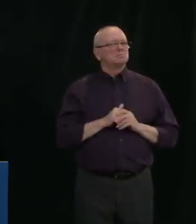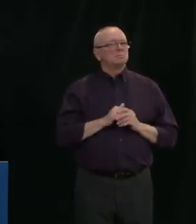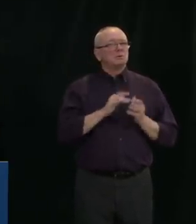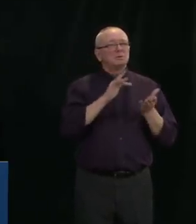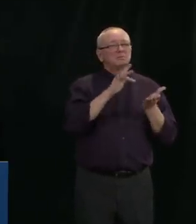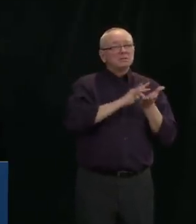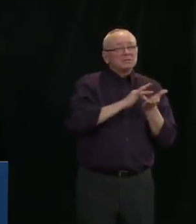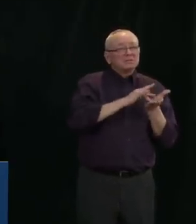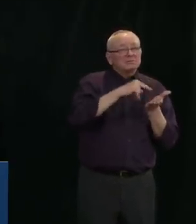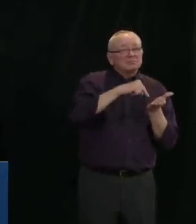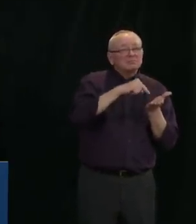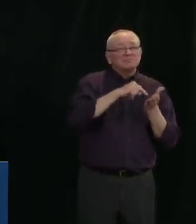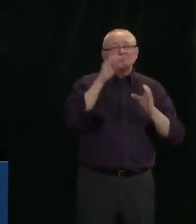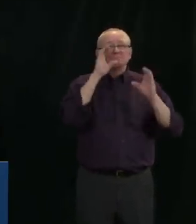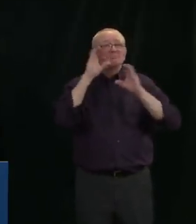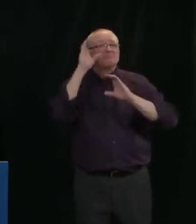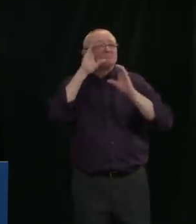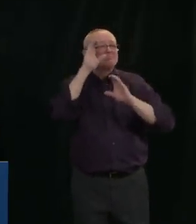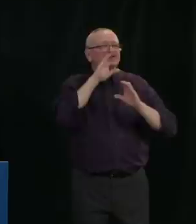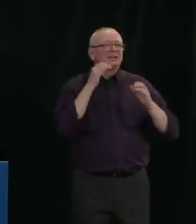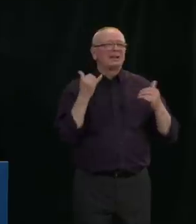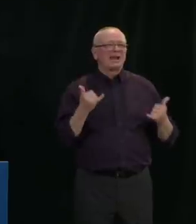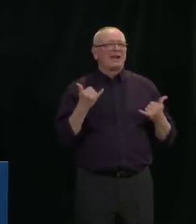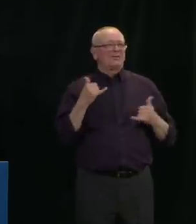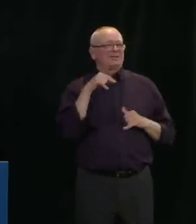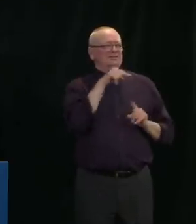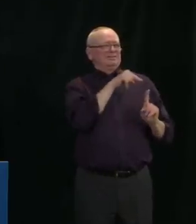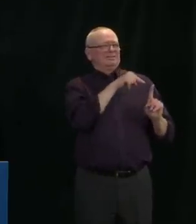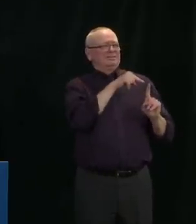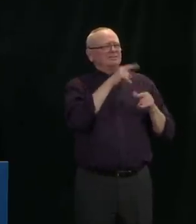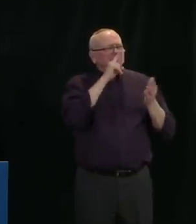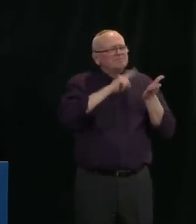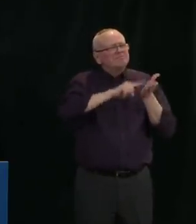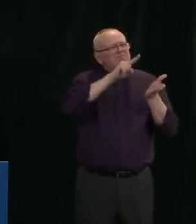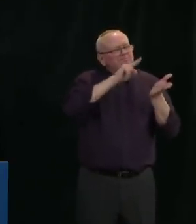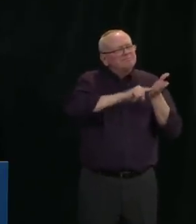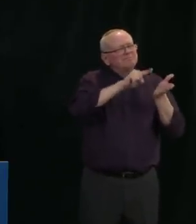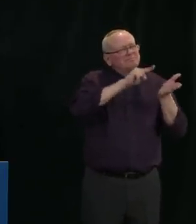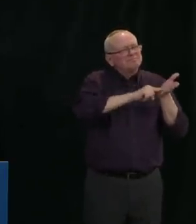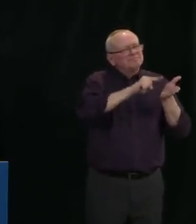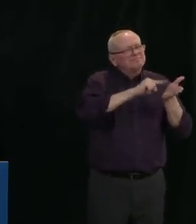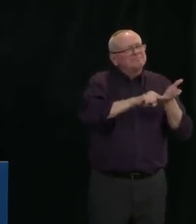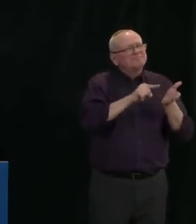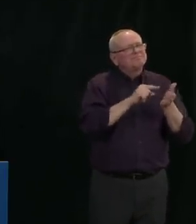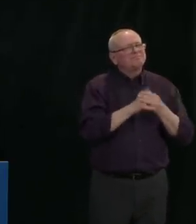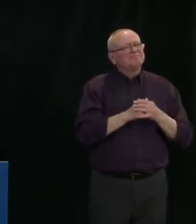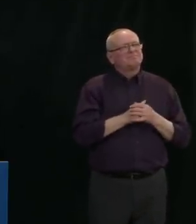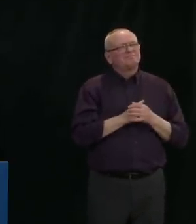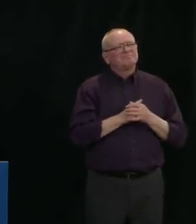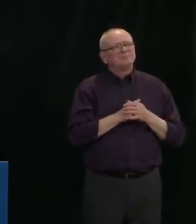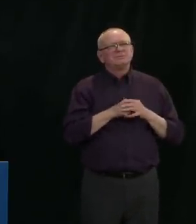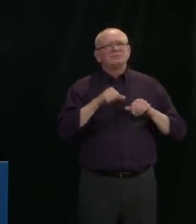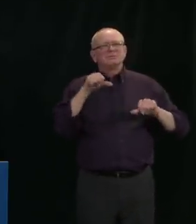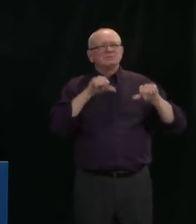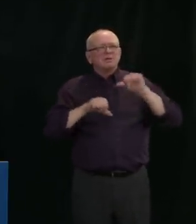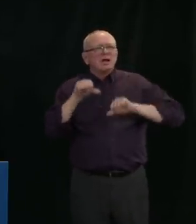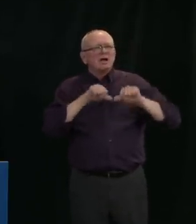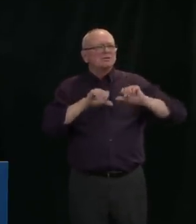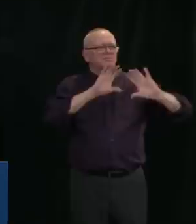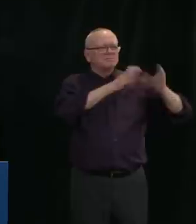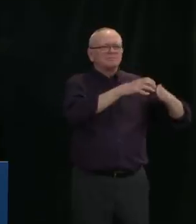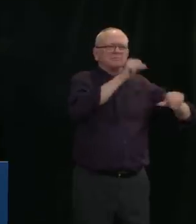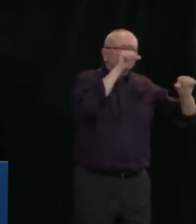why there are studies that are being put in place so that we can learn in a structured way. What are the kinds of things that help?